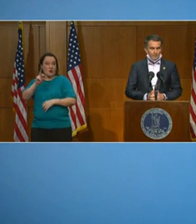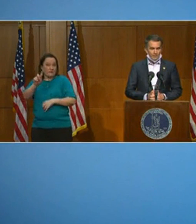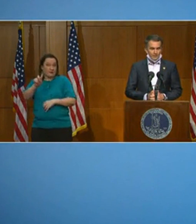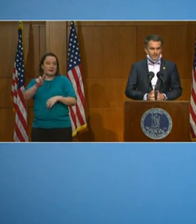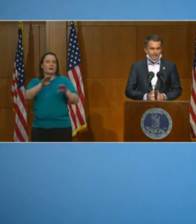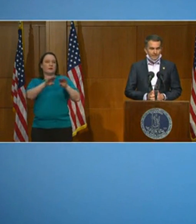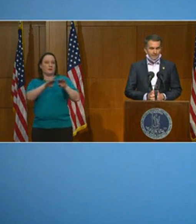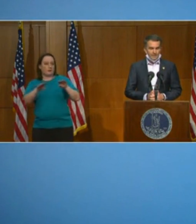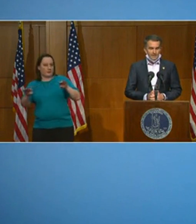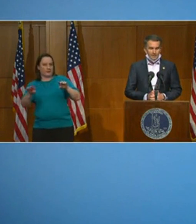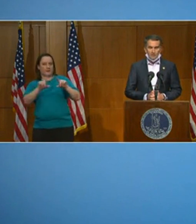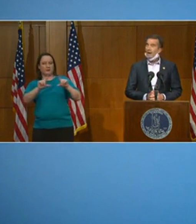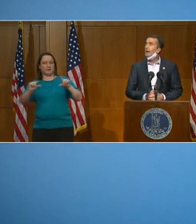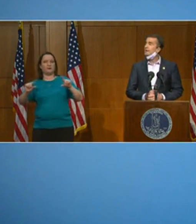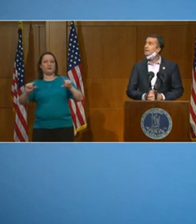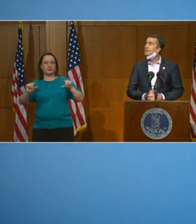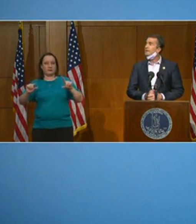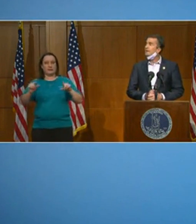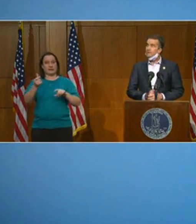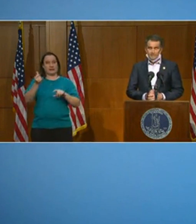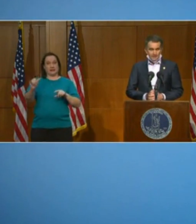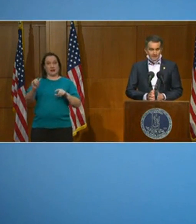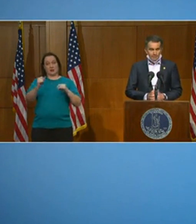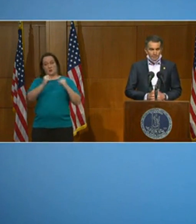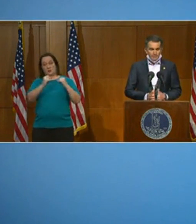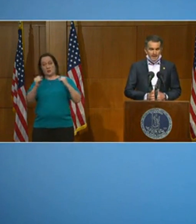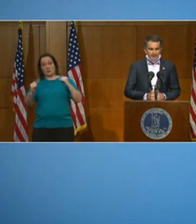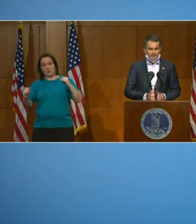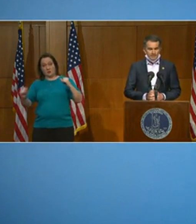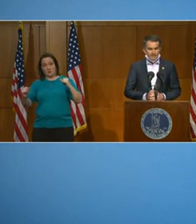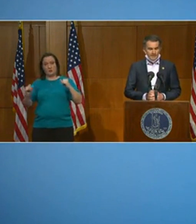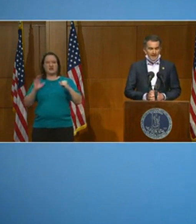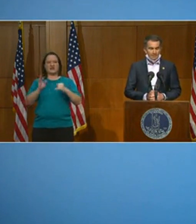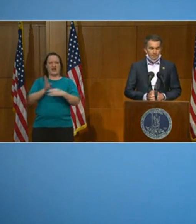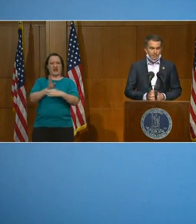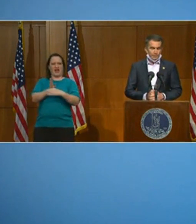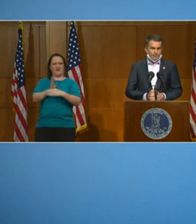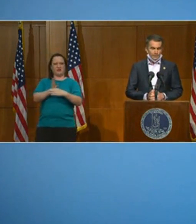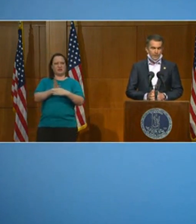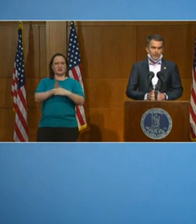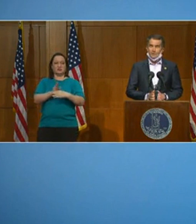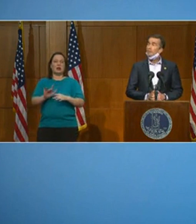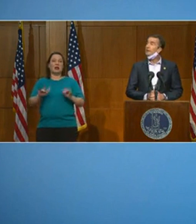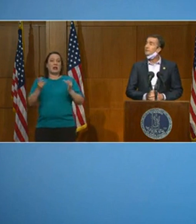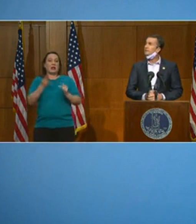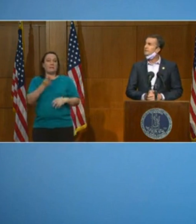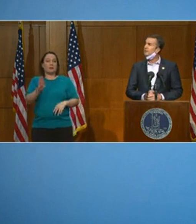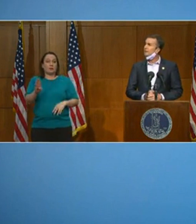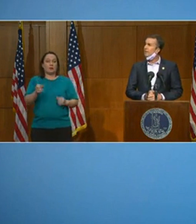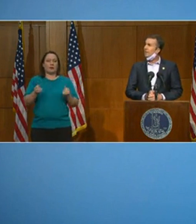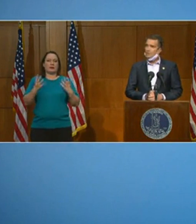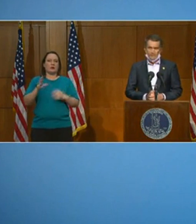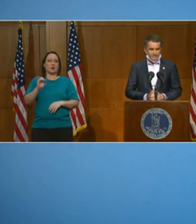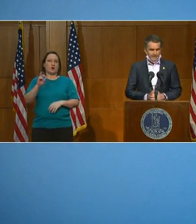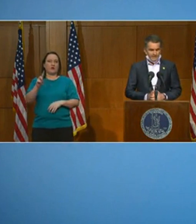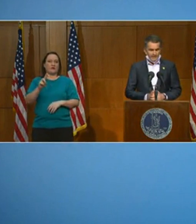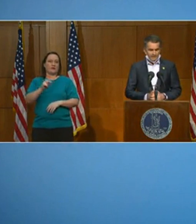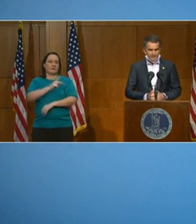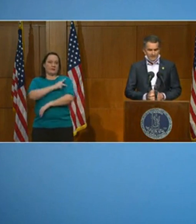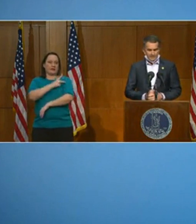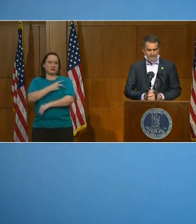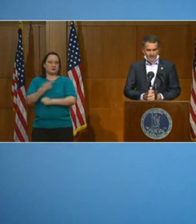downward as well. The yellow line is the moving average. The light blue is COVID patients on